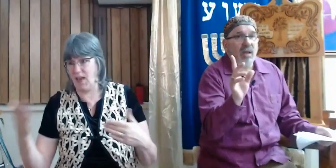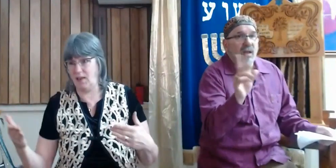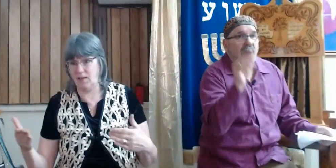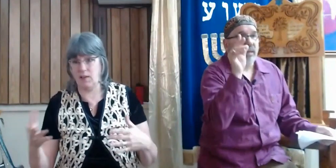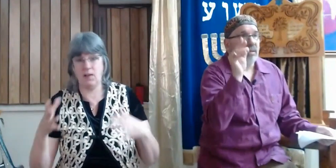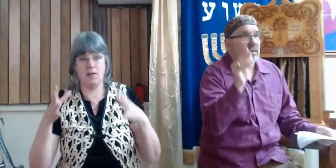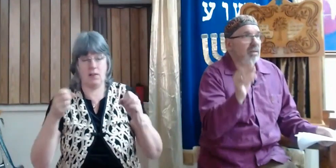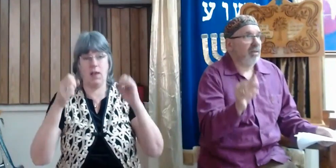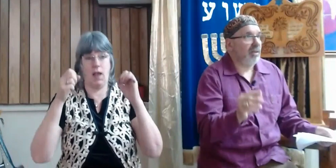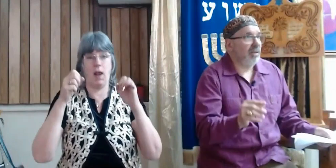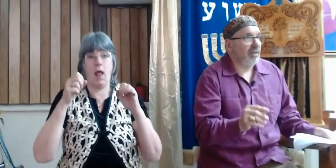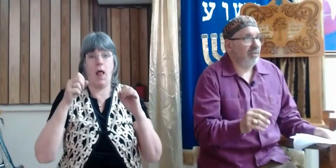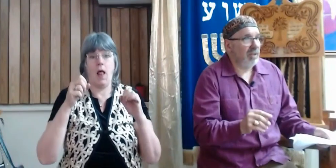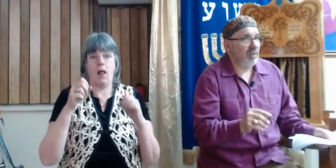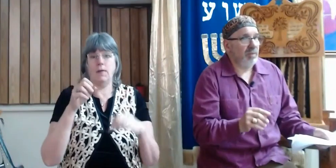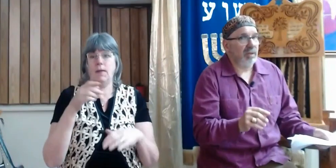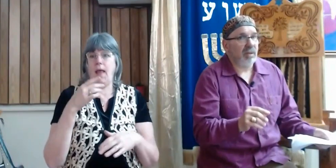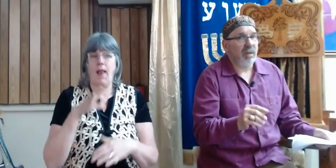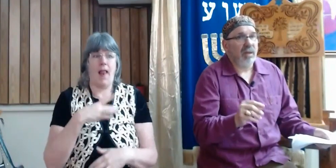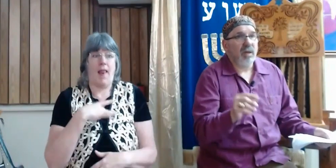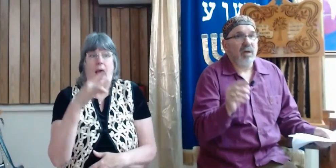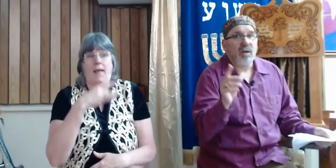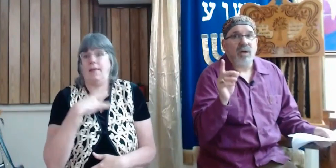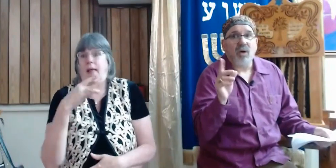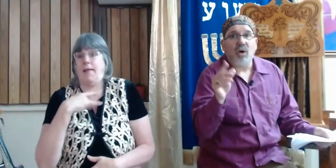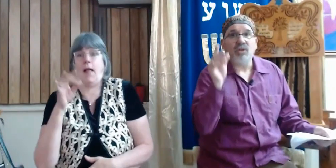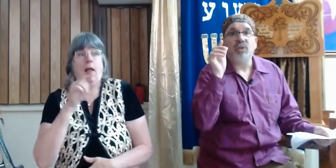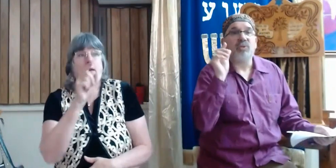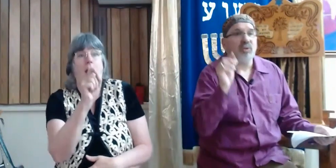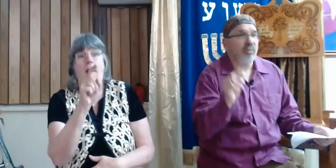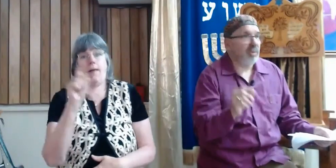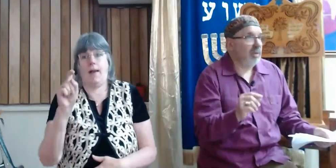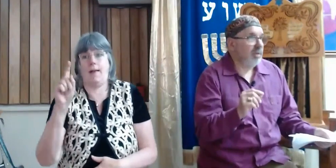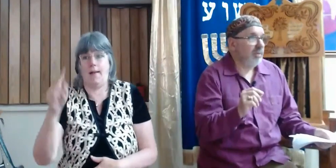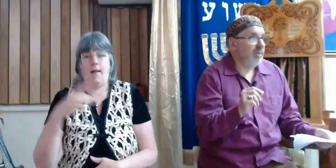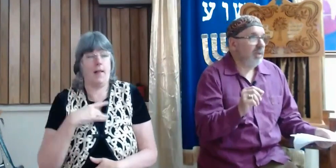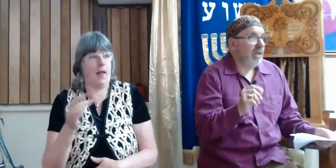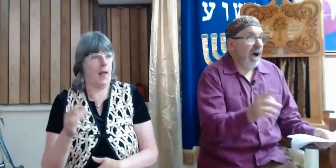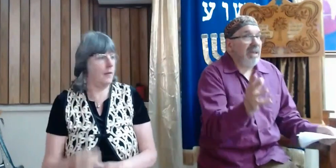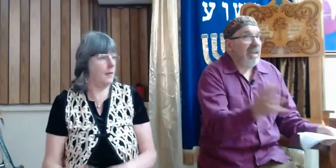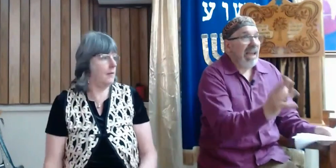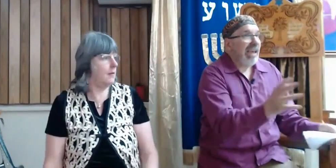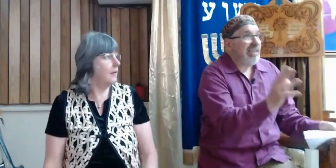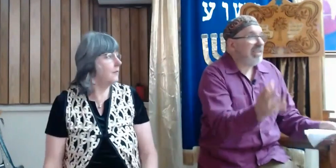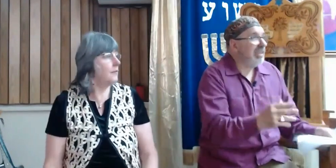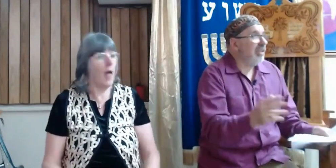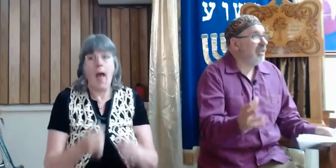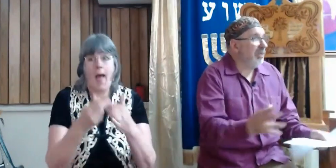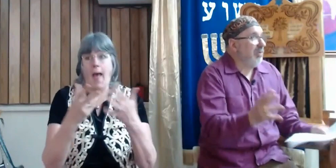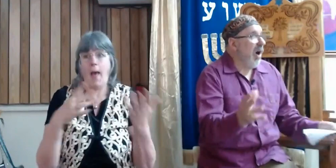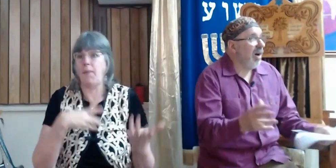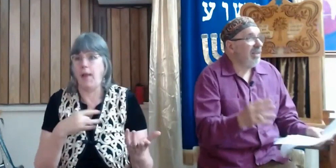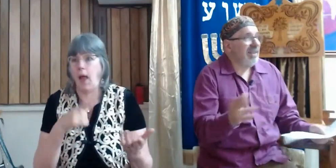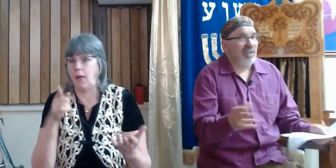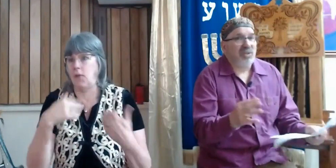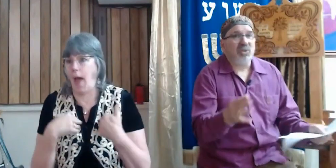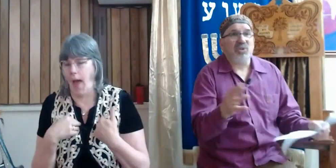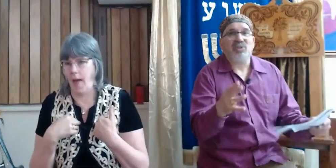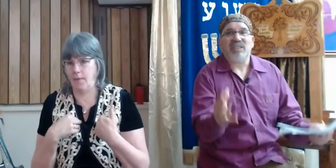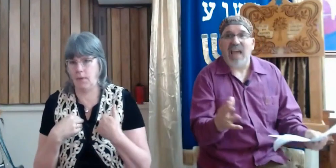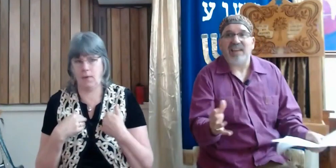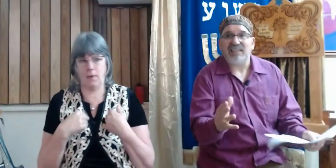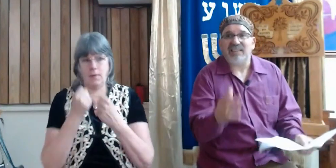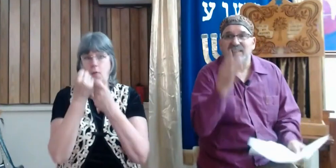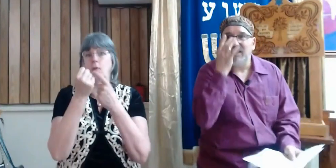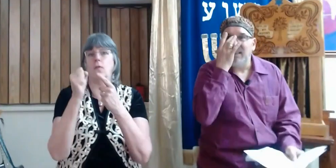to get likes on Facebook, on YouTube. How many likes? It's a